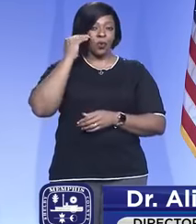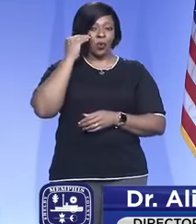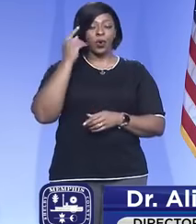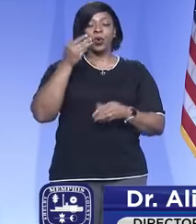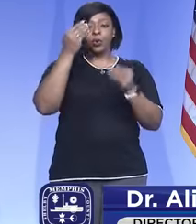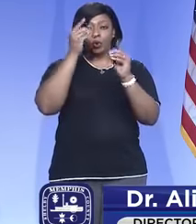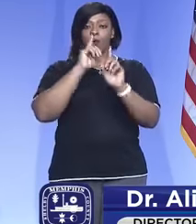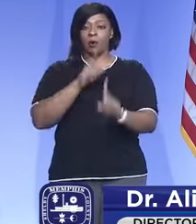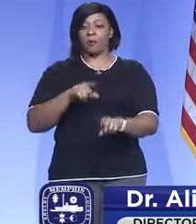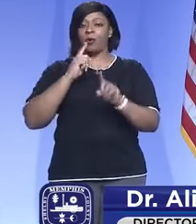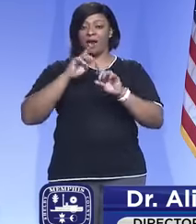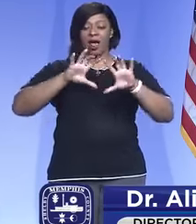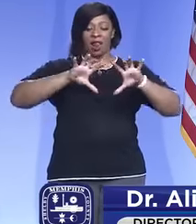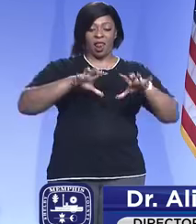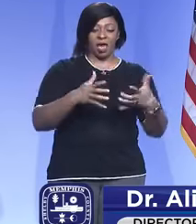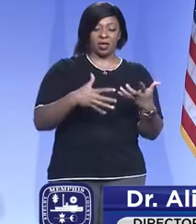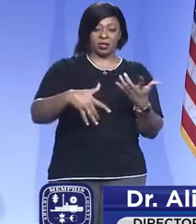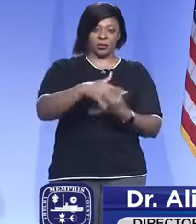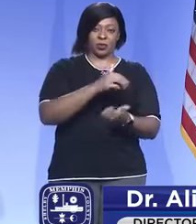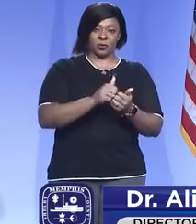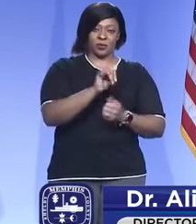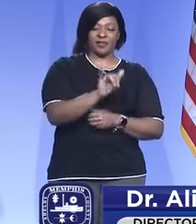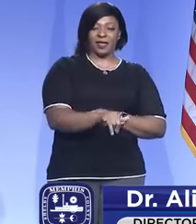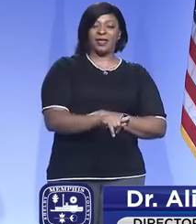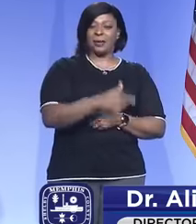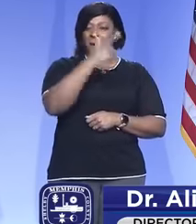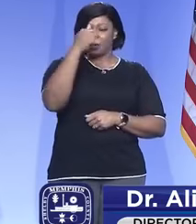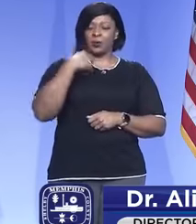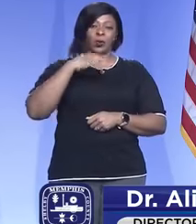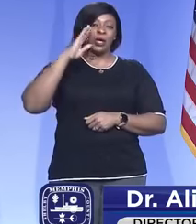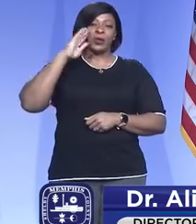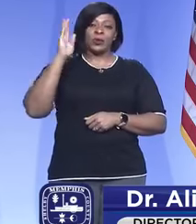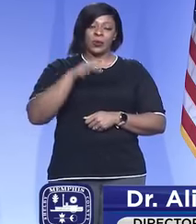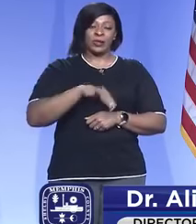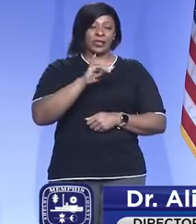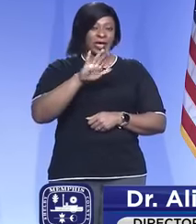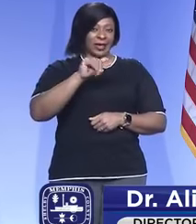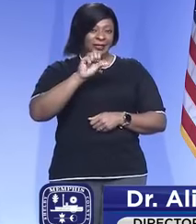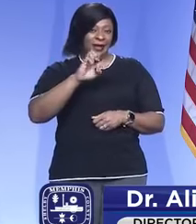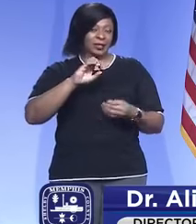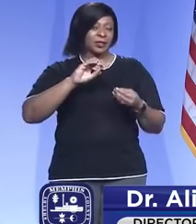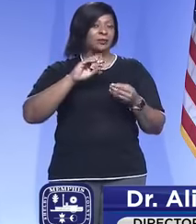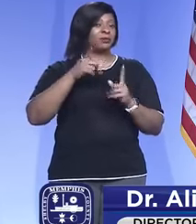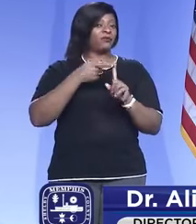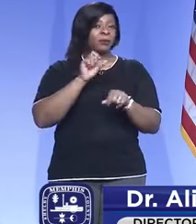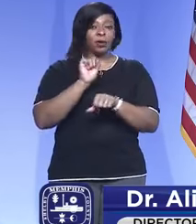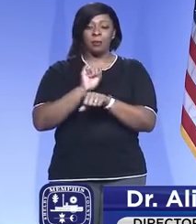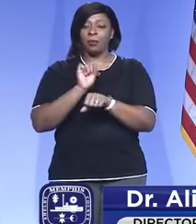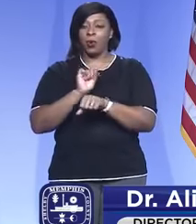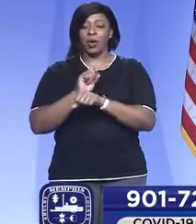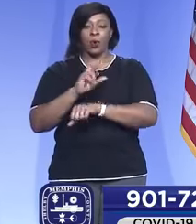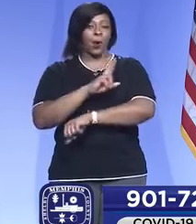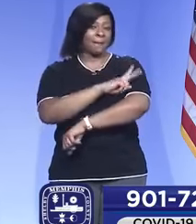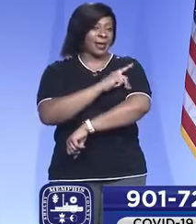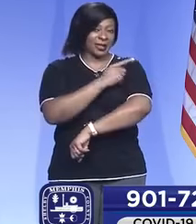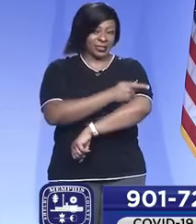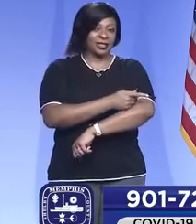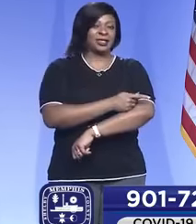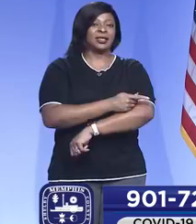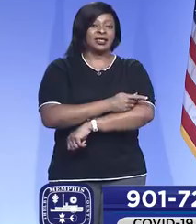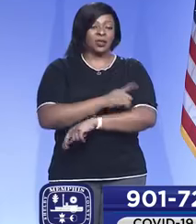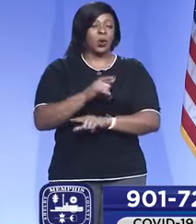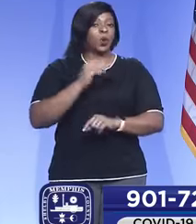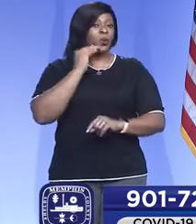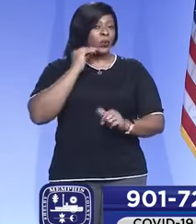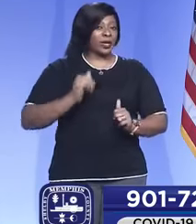reporting the clusters associated with those because we know that the cases, whether they're employees or patients or